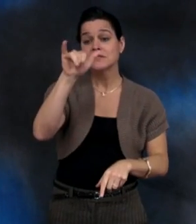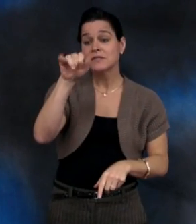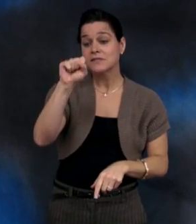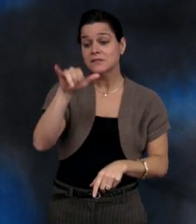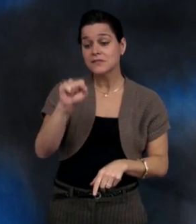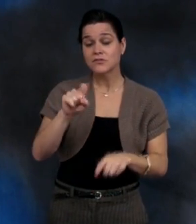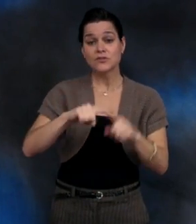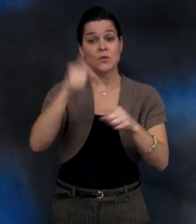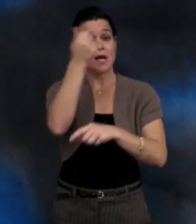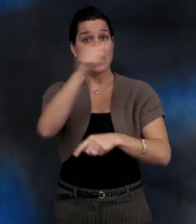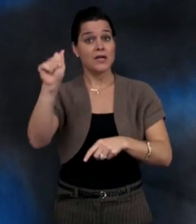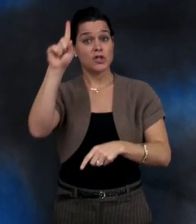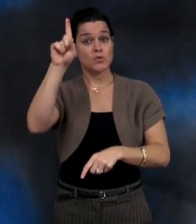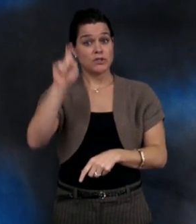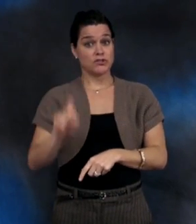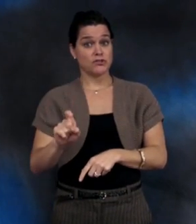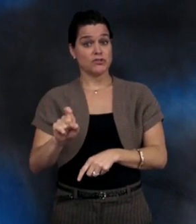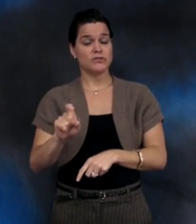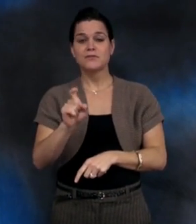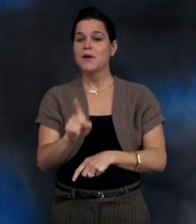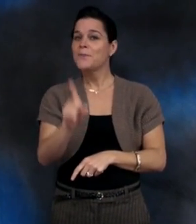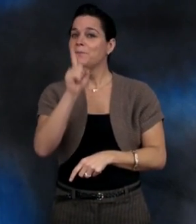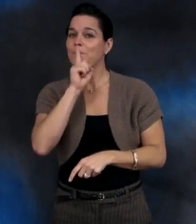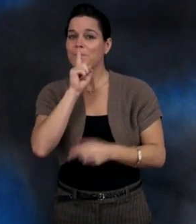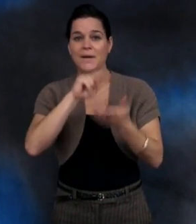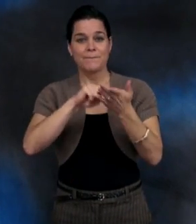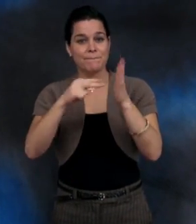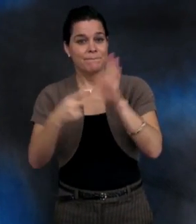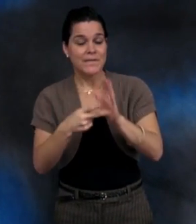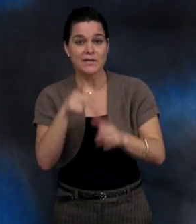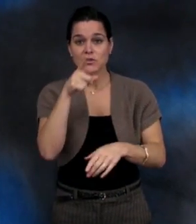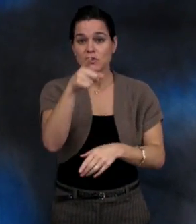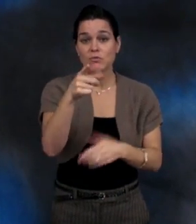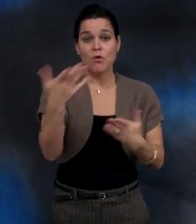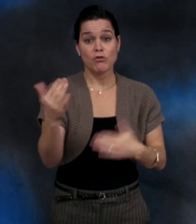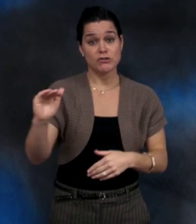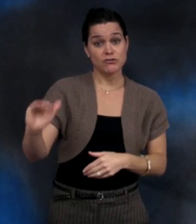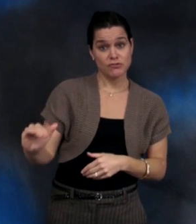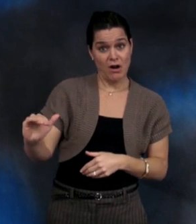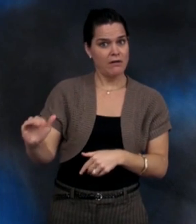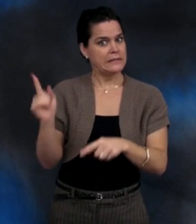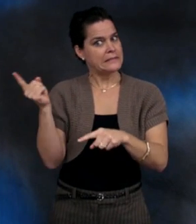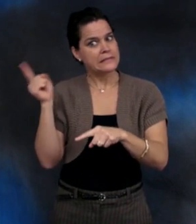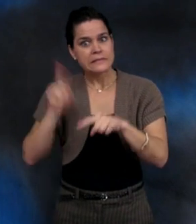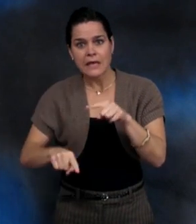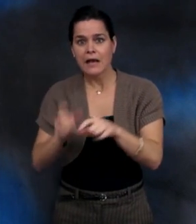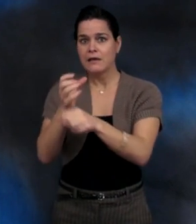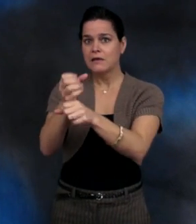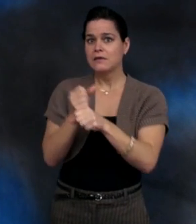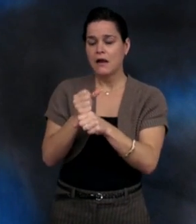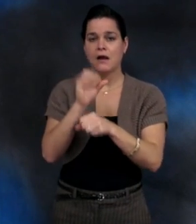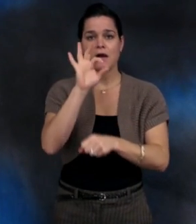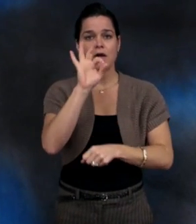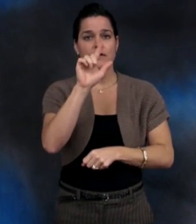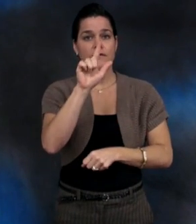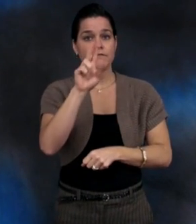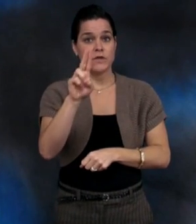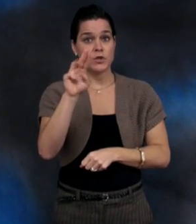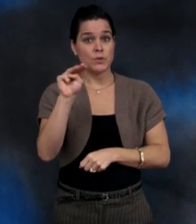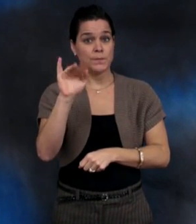If you should answer yes to any of the following questions, it does not mean that you or your child cannot receive